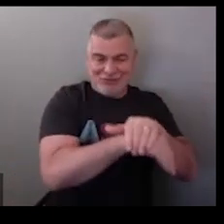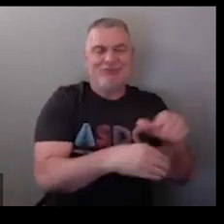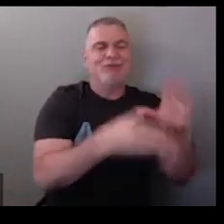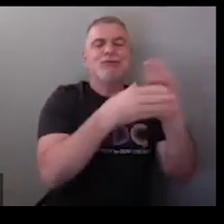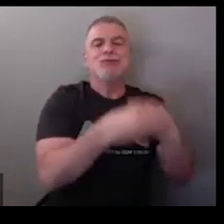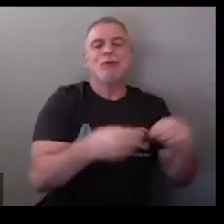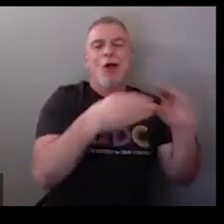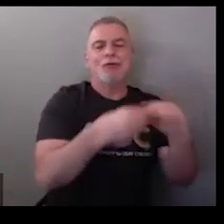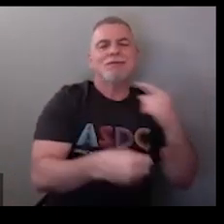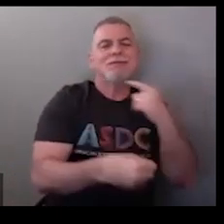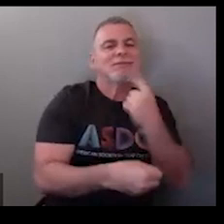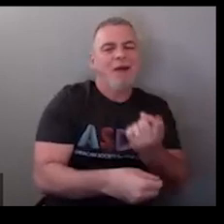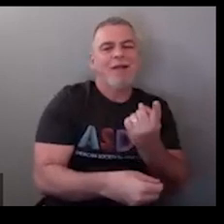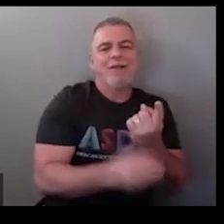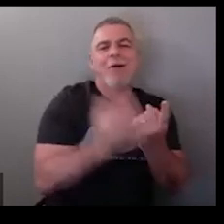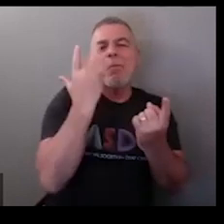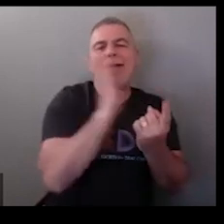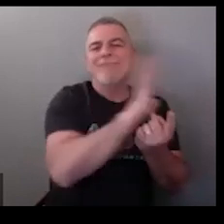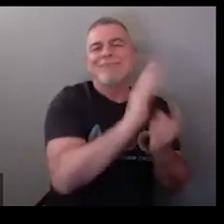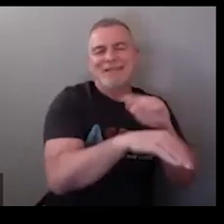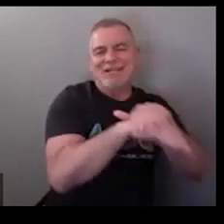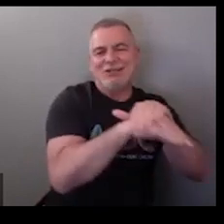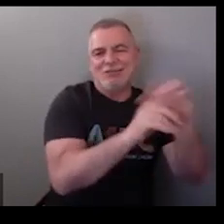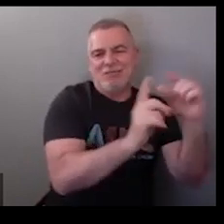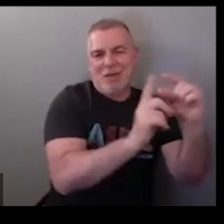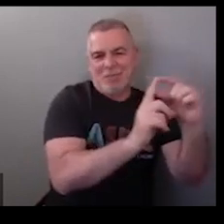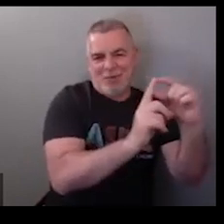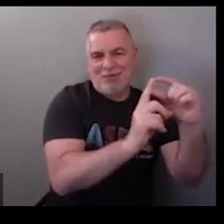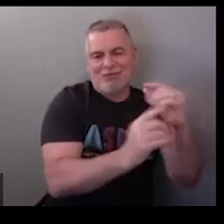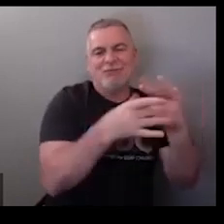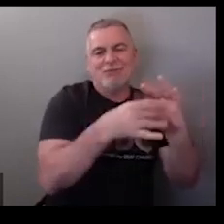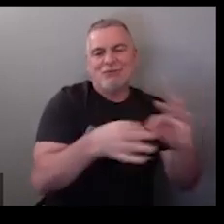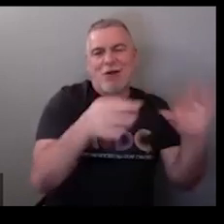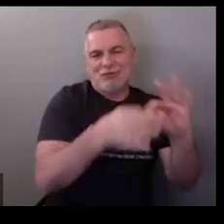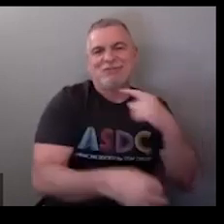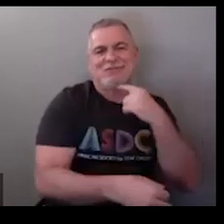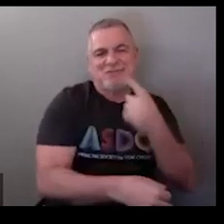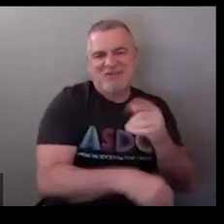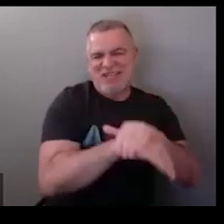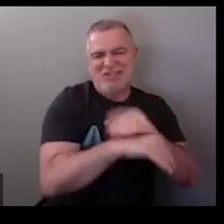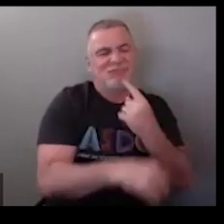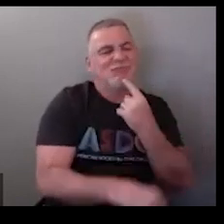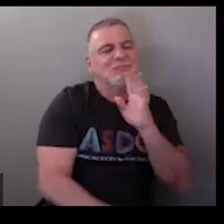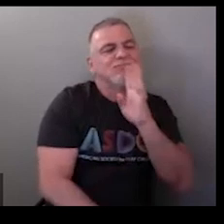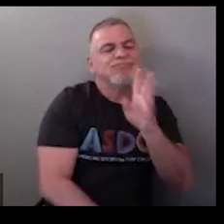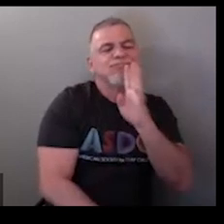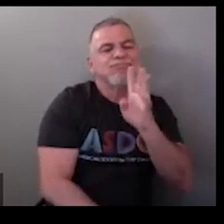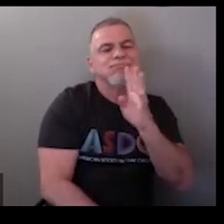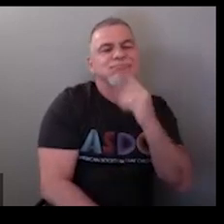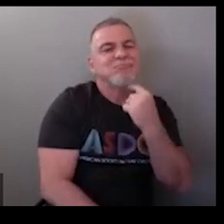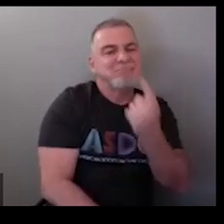you so so in english you would do story tell because you you're spoken language okay